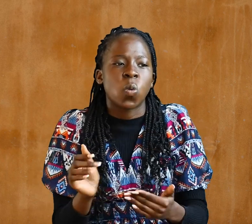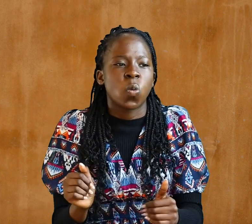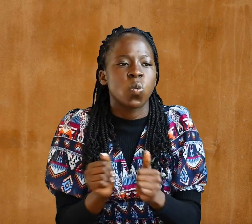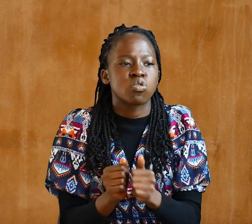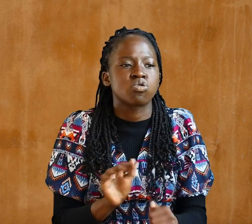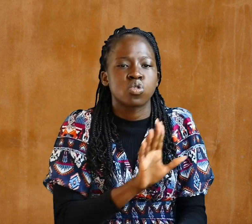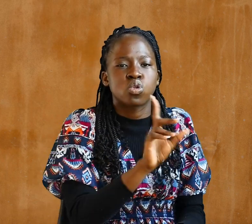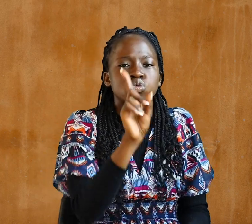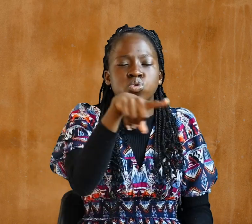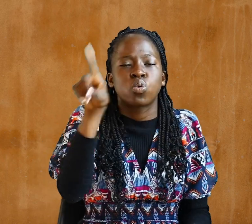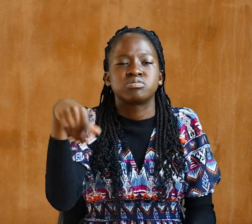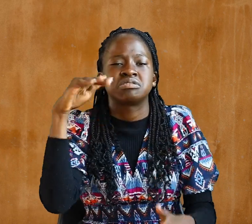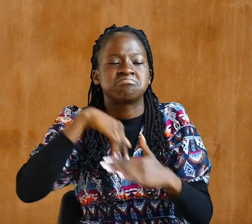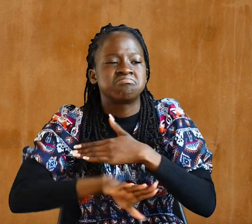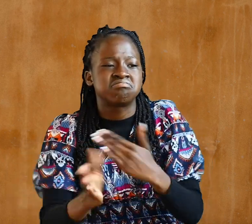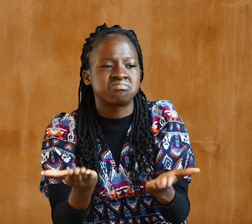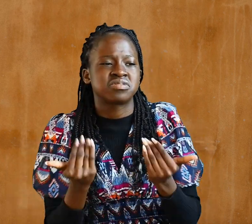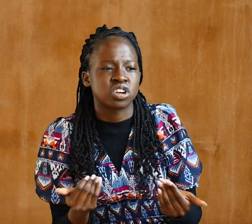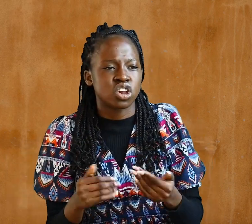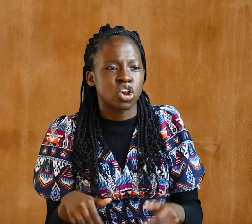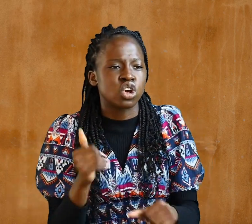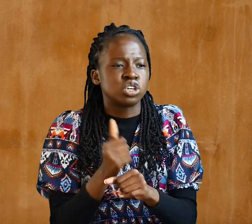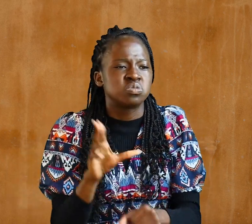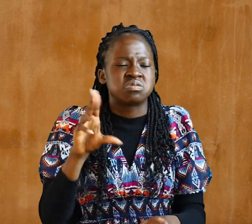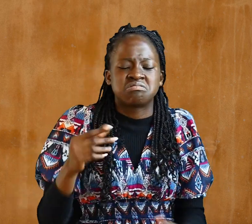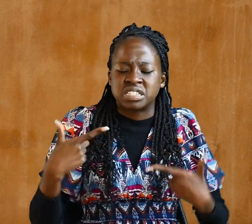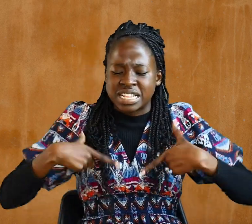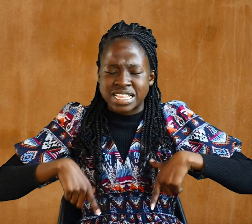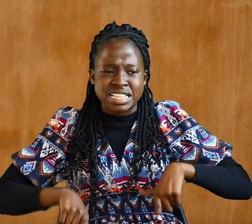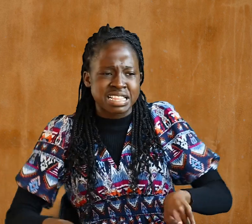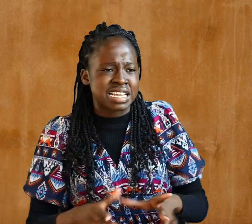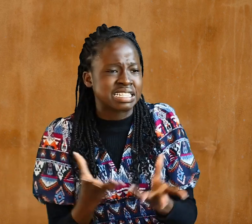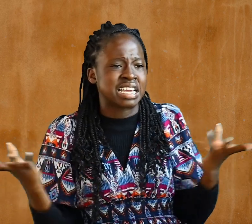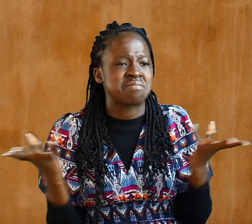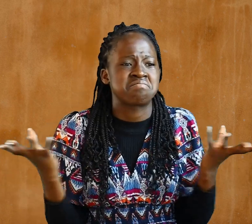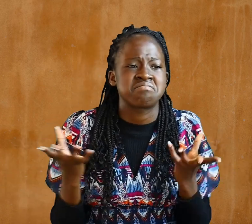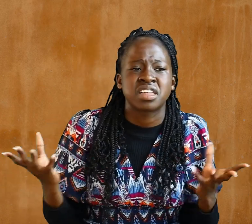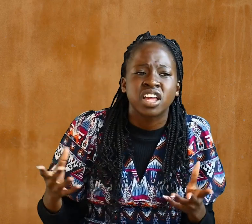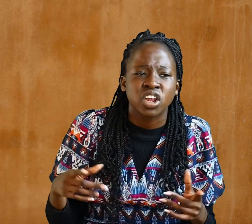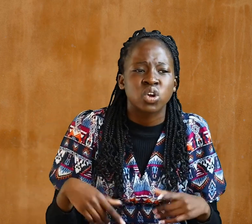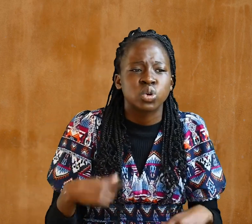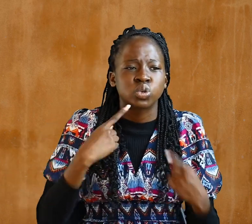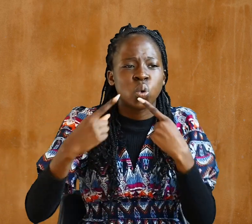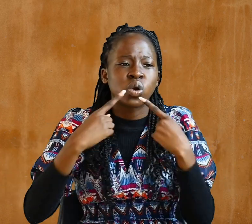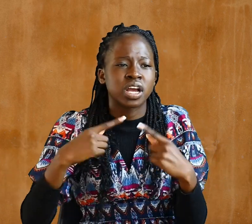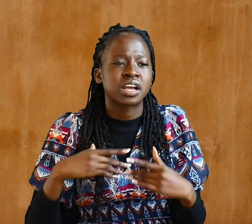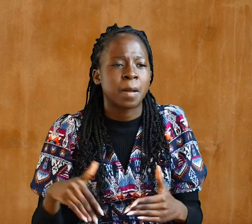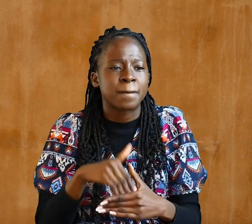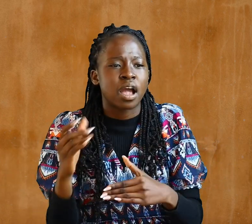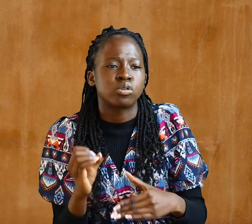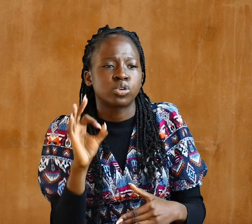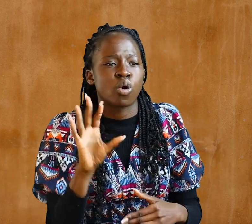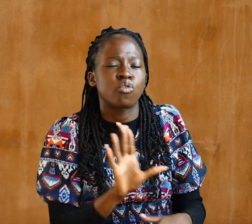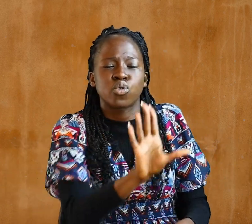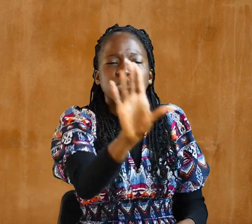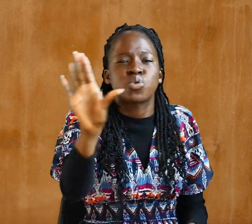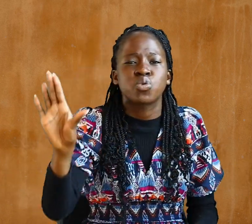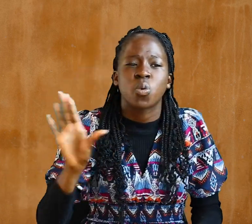Do not let any unwholesome talk Come out of your mouths But only what is helpful For